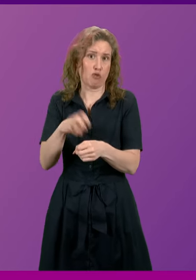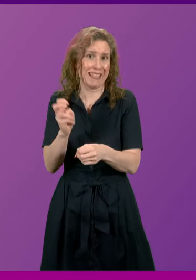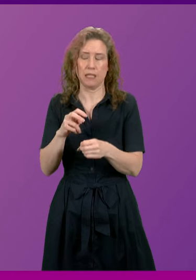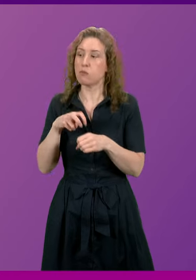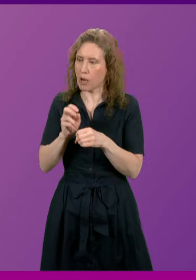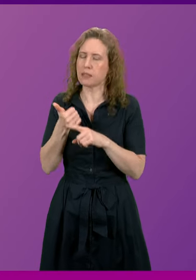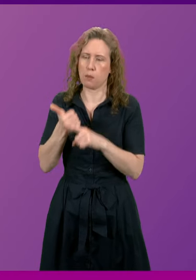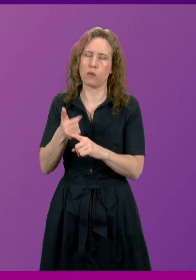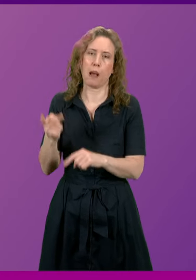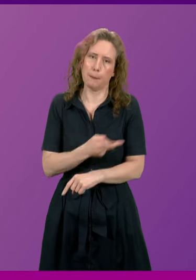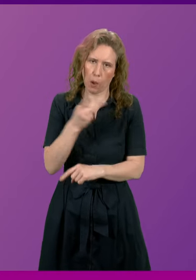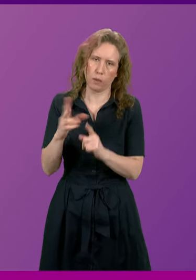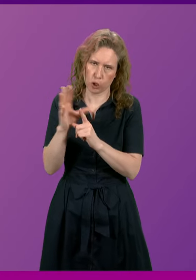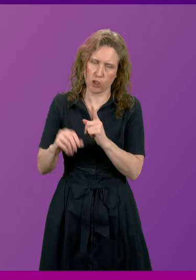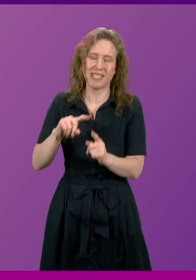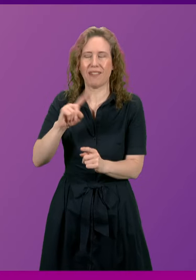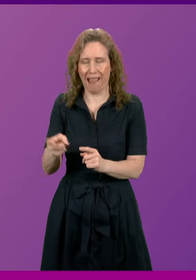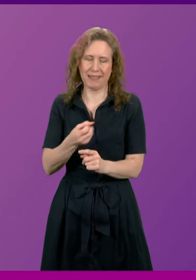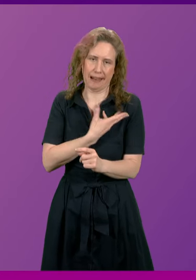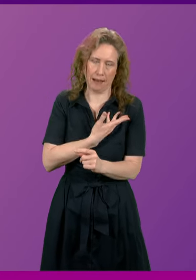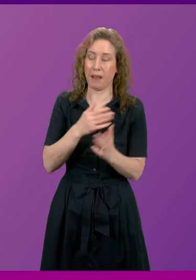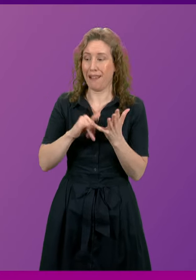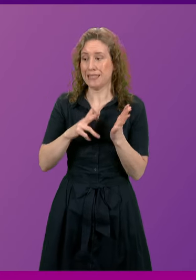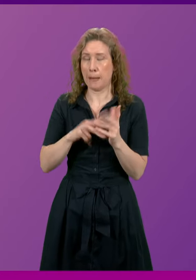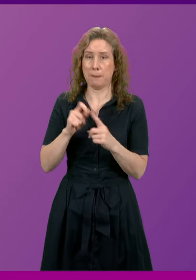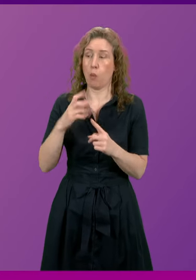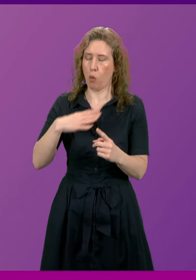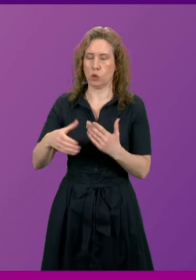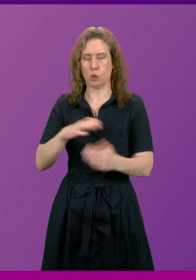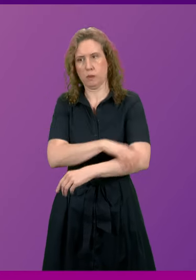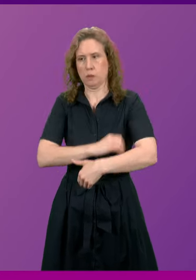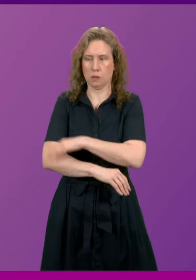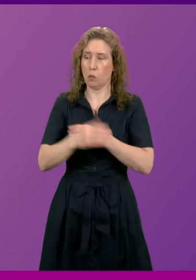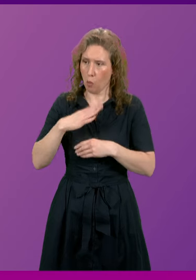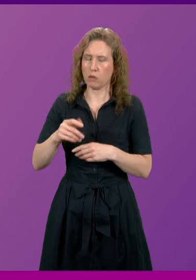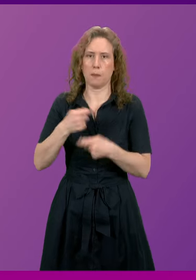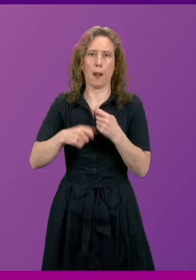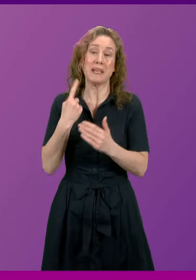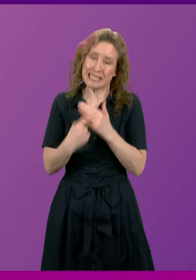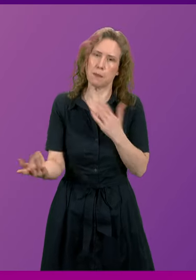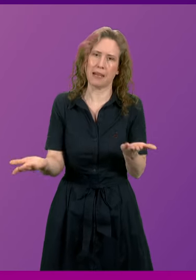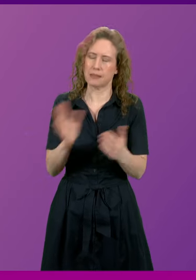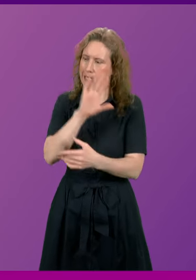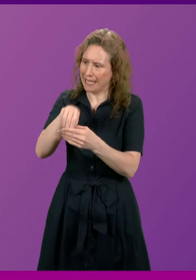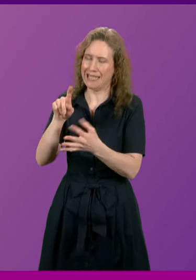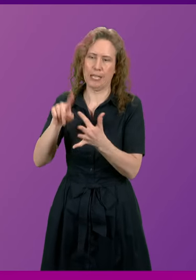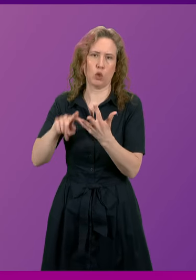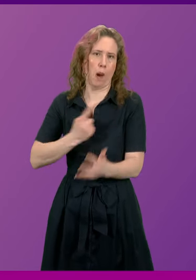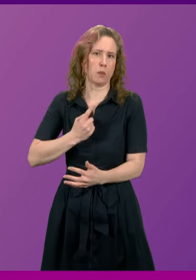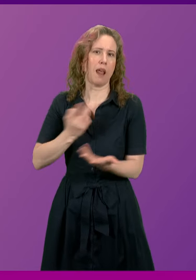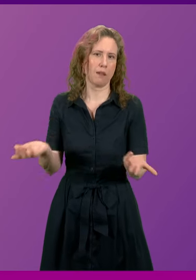both the Conservative and Labour parties and which the SNP would want to address by establishing Scotland's independent membership of the European Union.